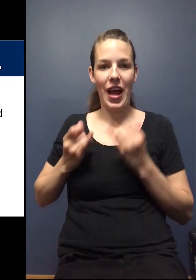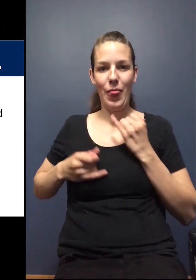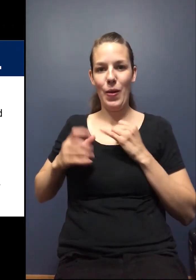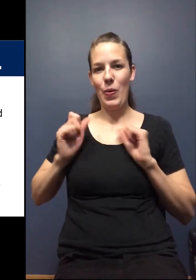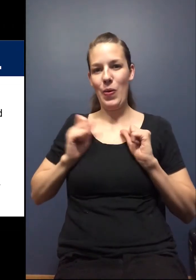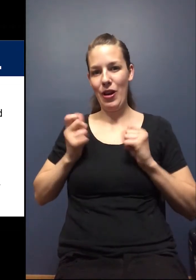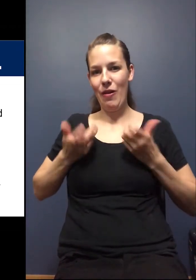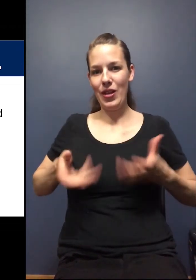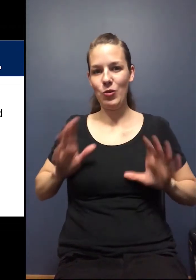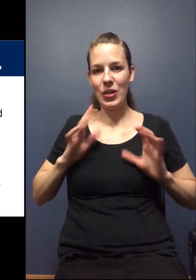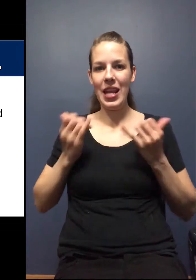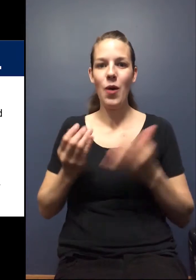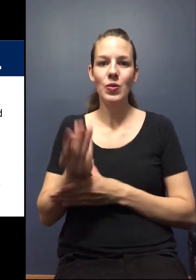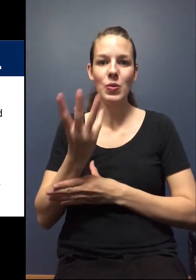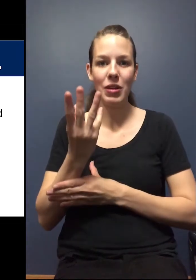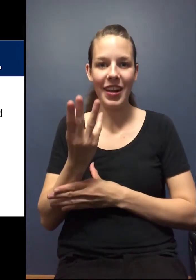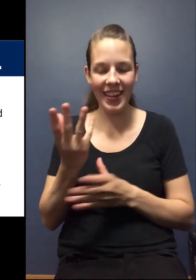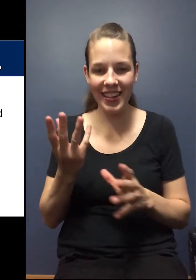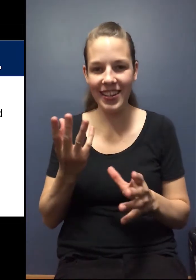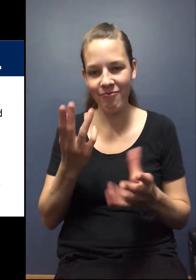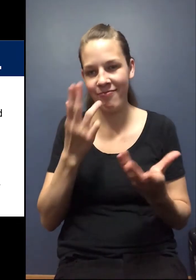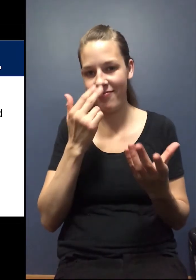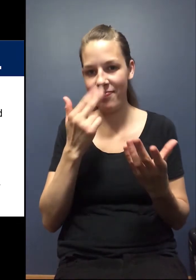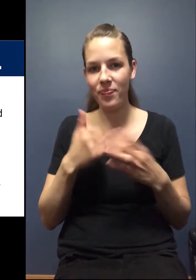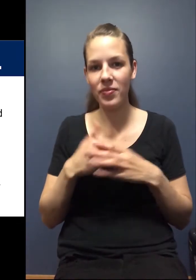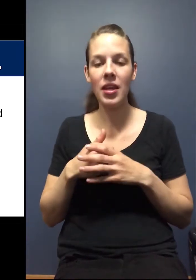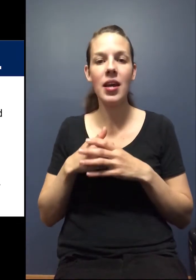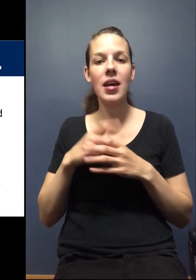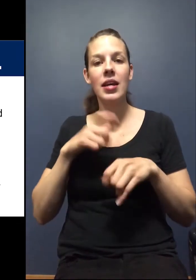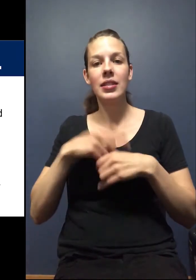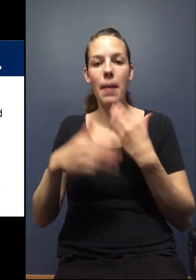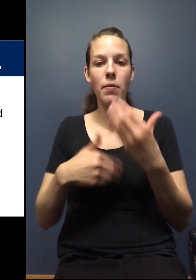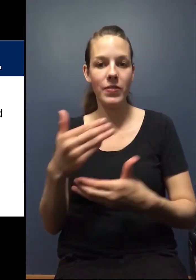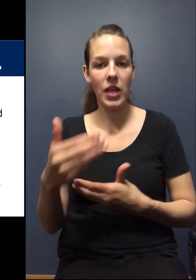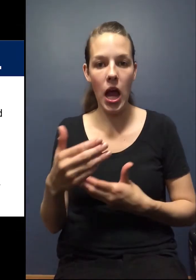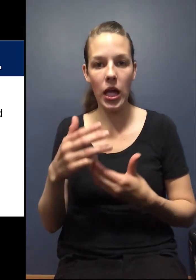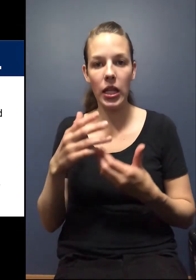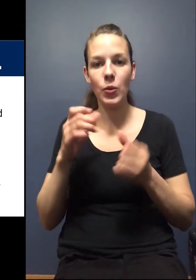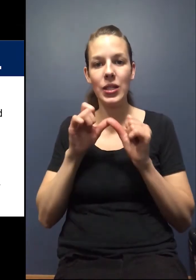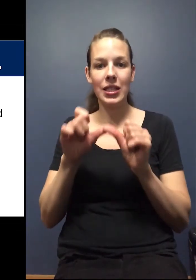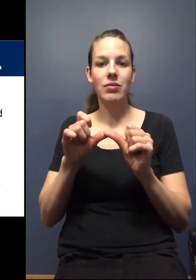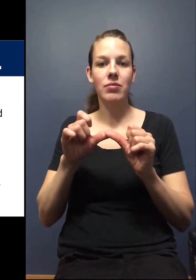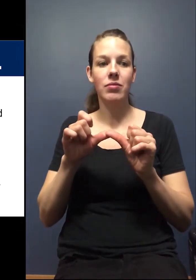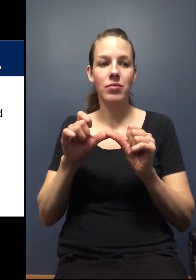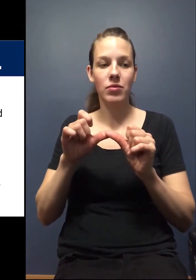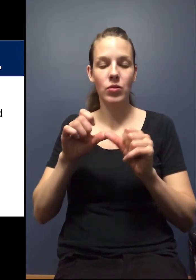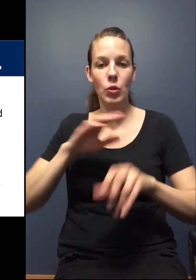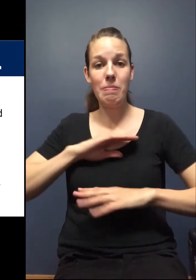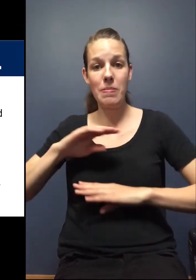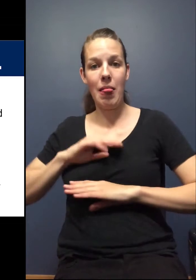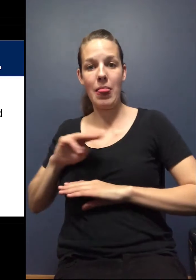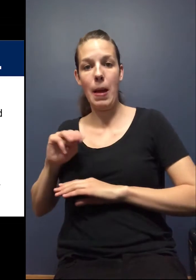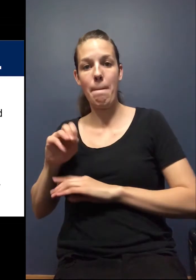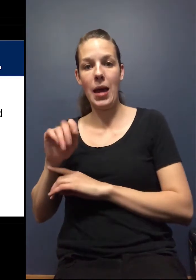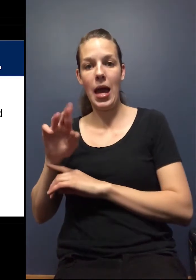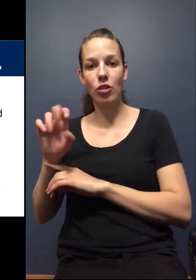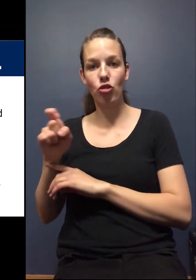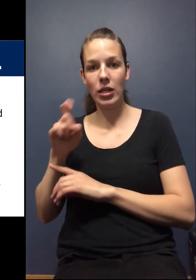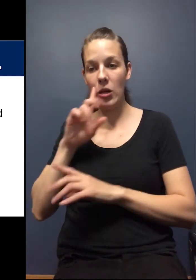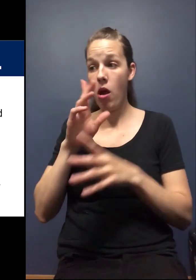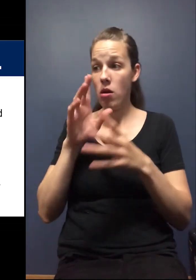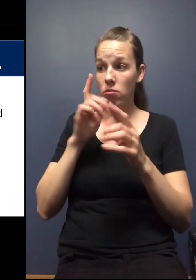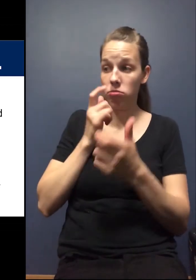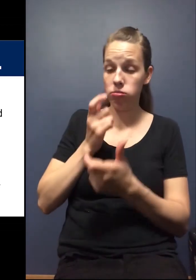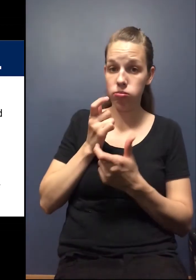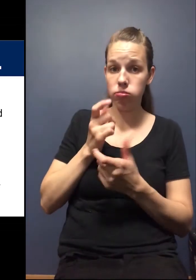out of winter. We're getting into spring. But I think as, as time moves on and we continue to meet those metrics of watching the community